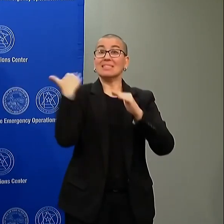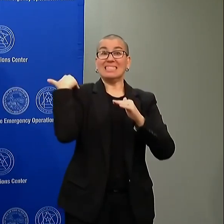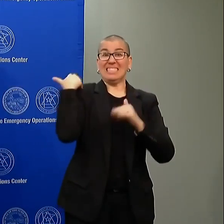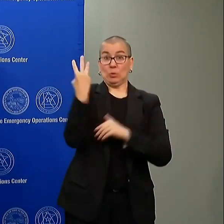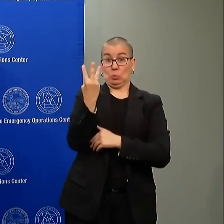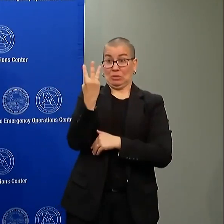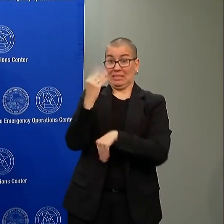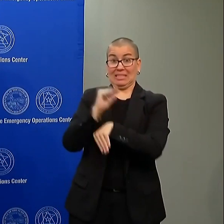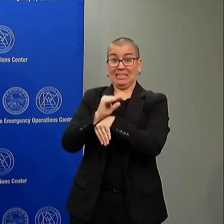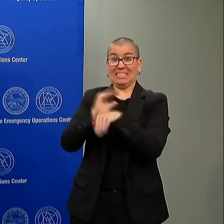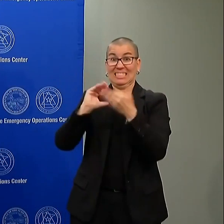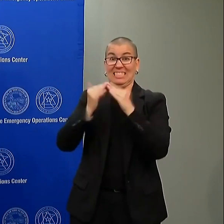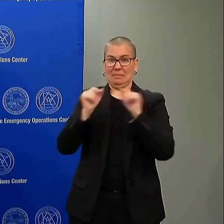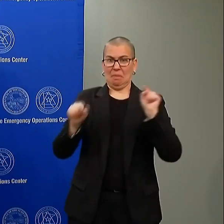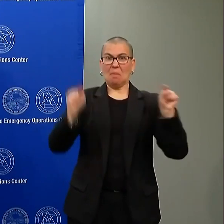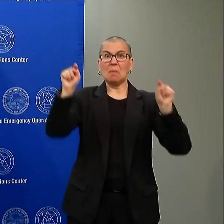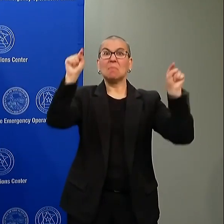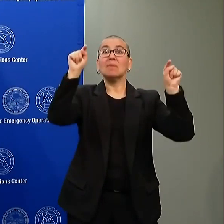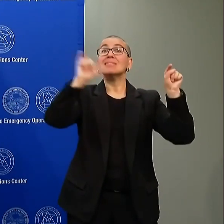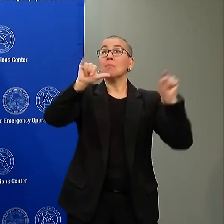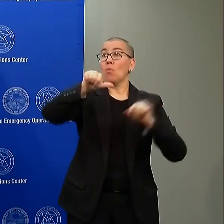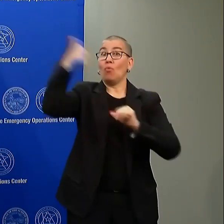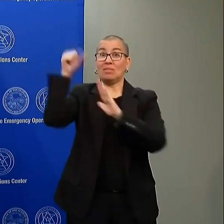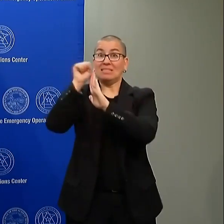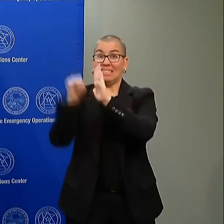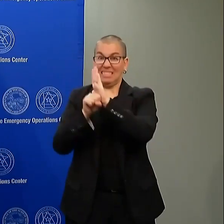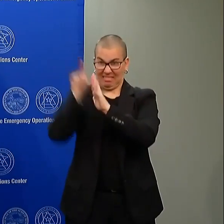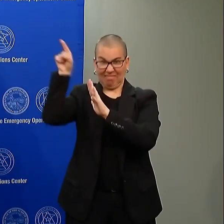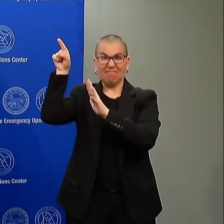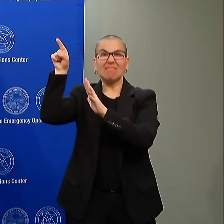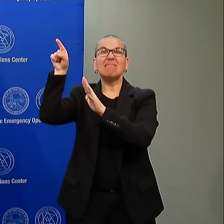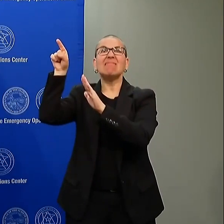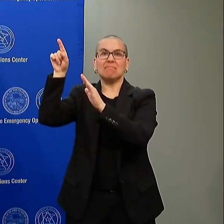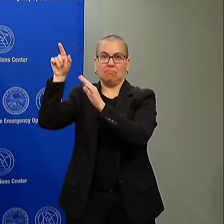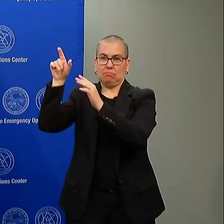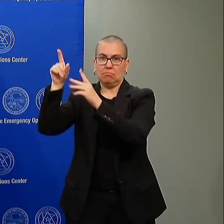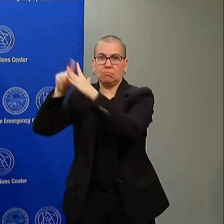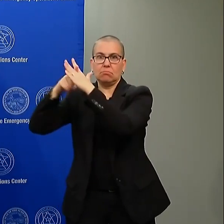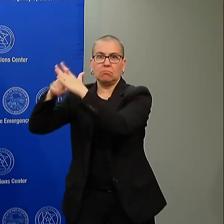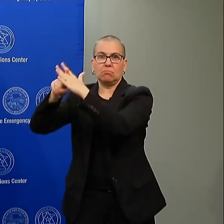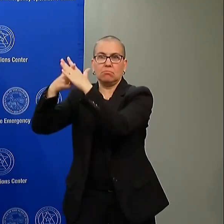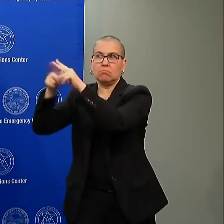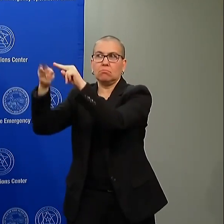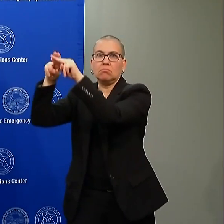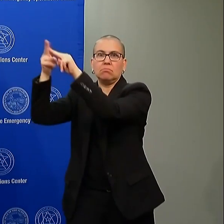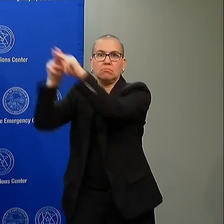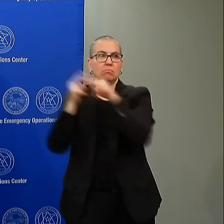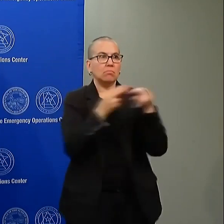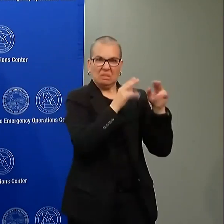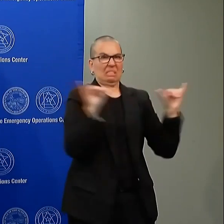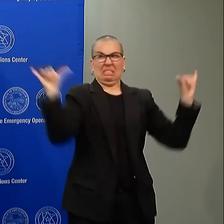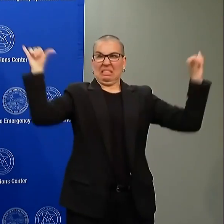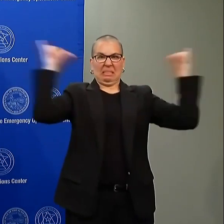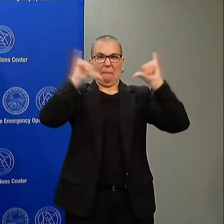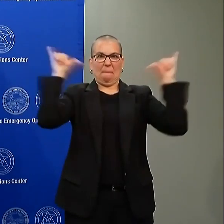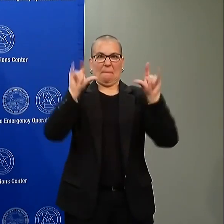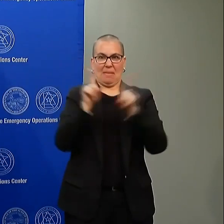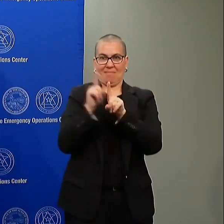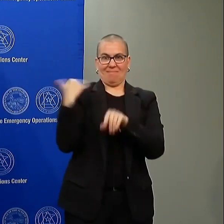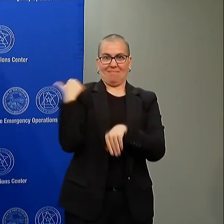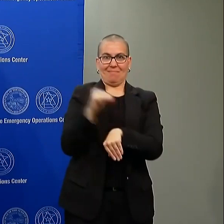they're expecting to be where we were on Thursday night and that is a situation that must end. So Minnesotans,